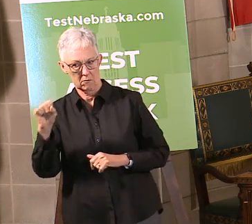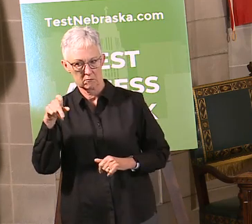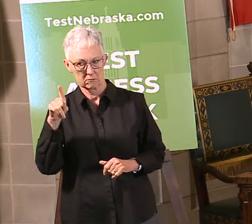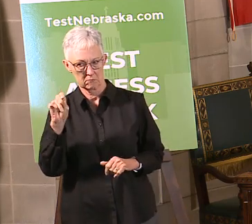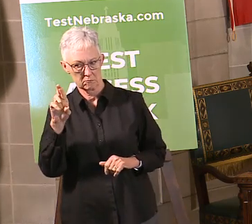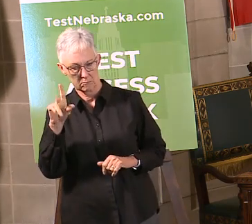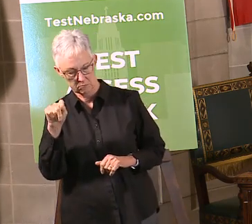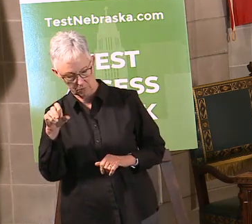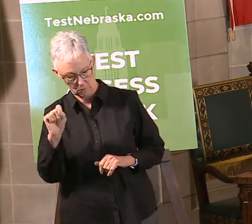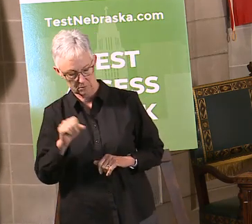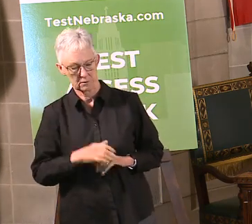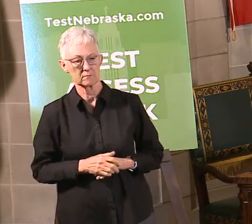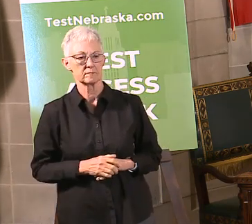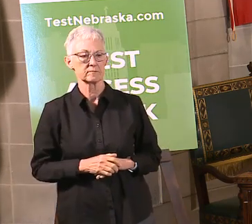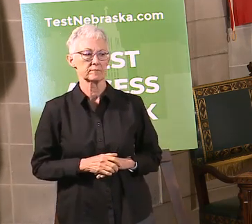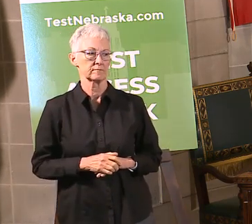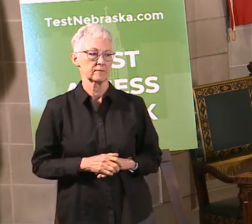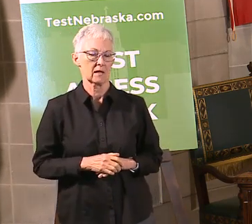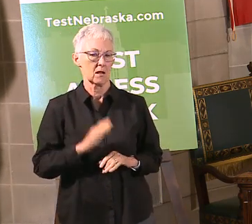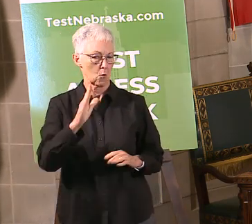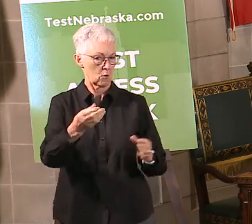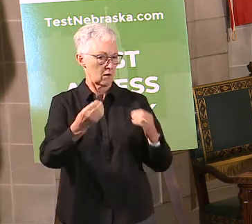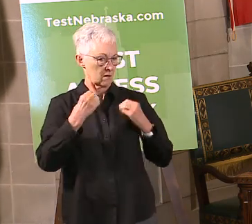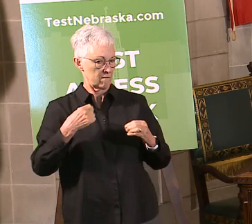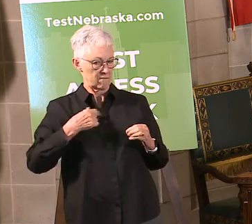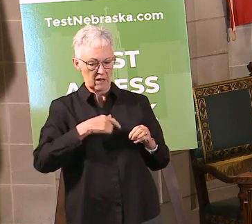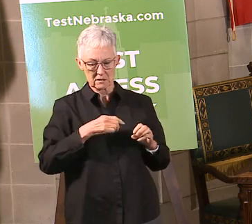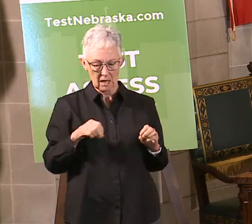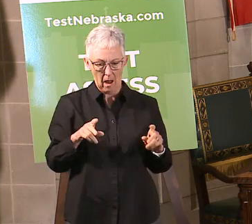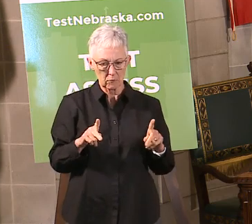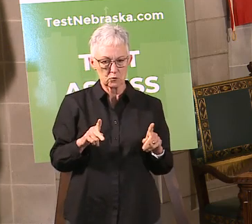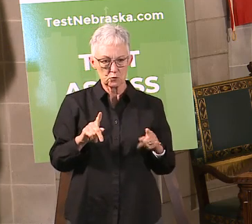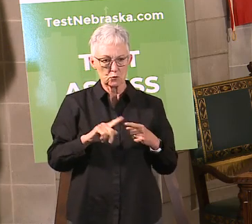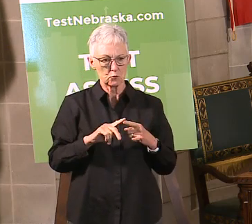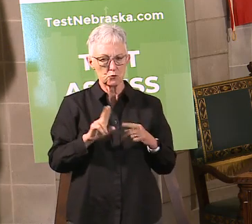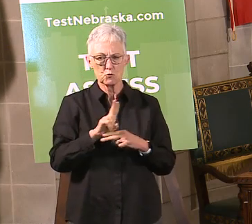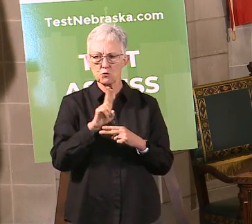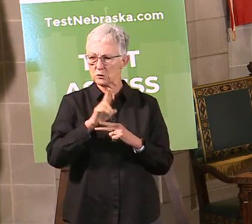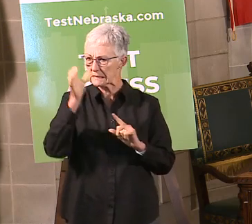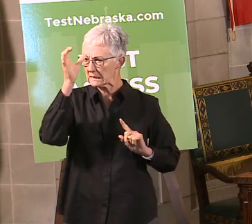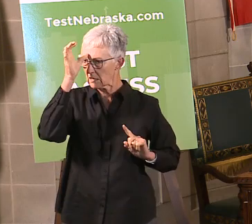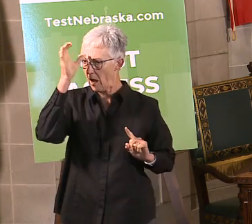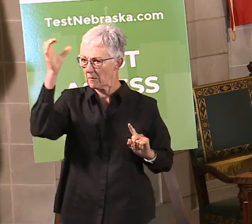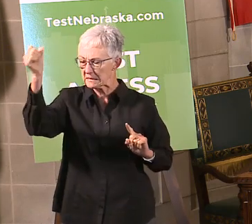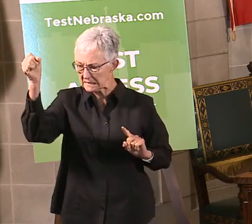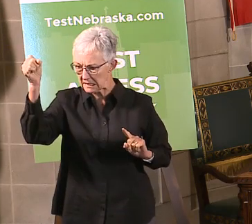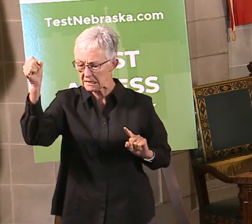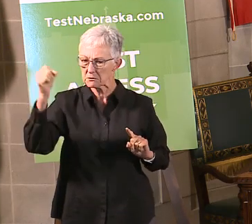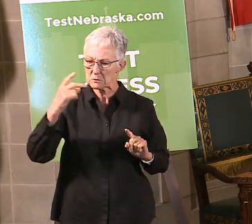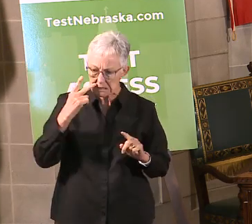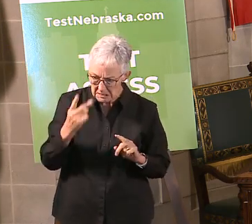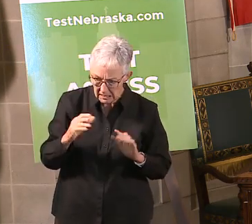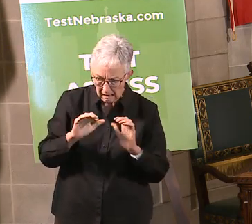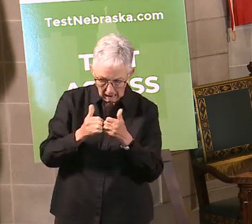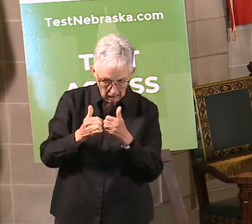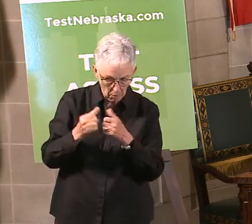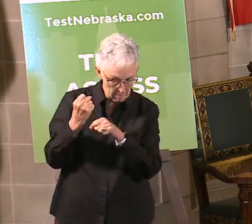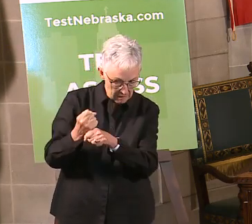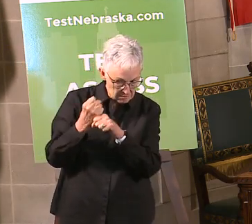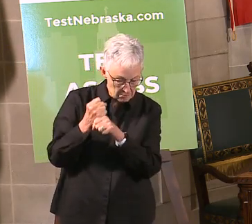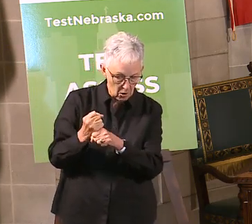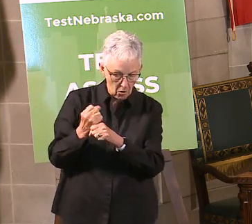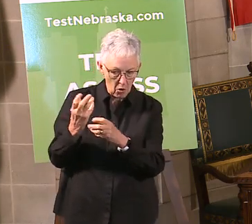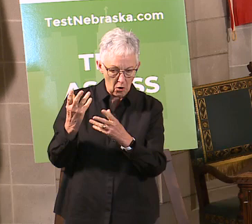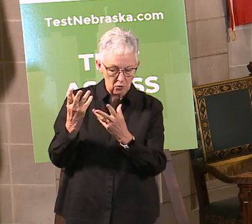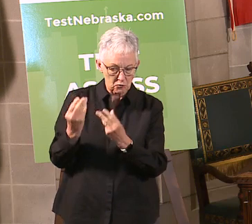do something here and we believe it's had a safe impact, we can kind of model that for other types of activities. I'll be working